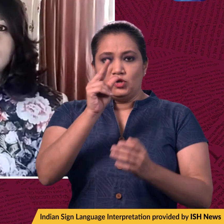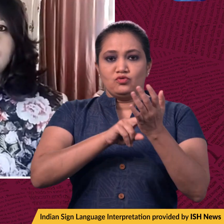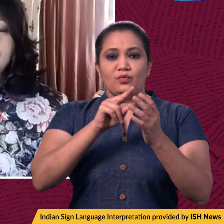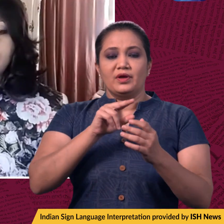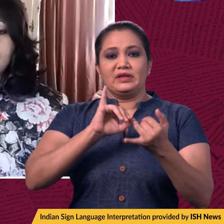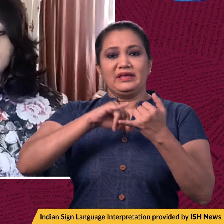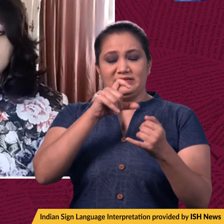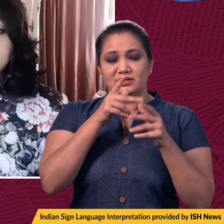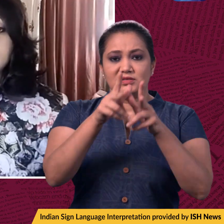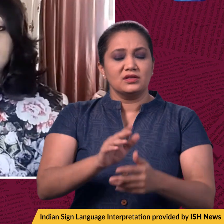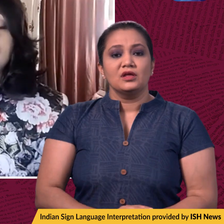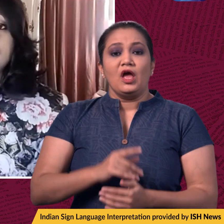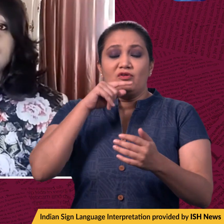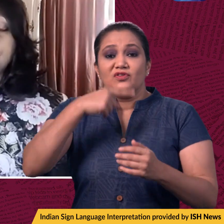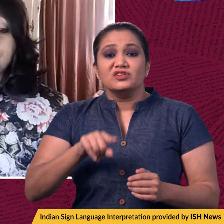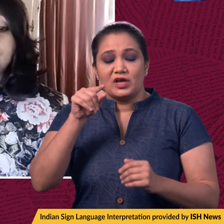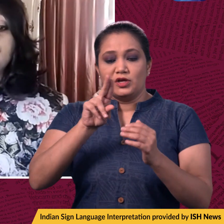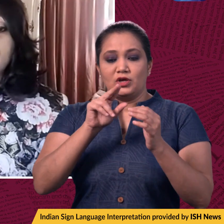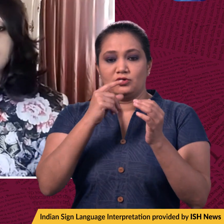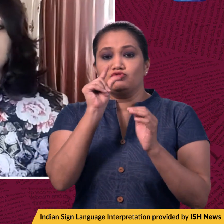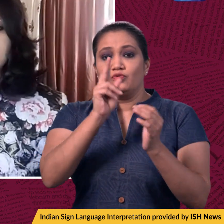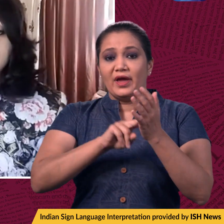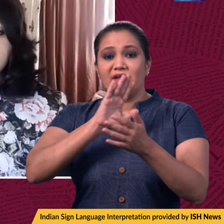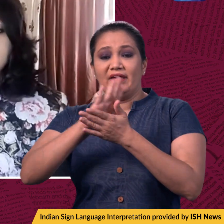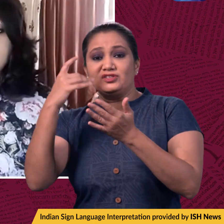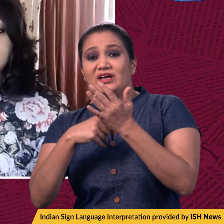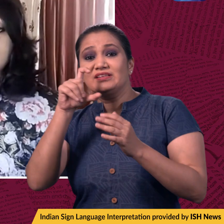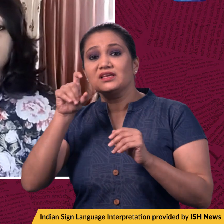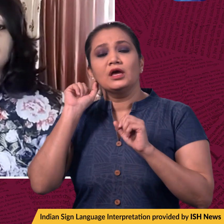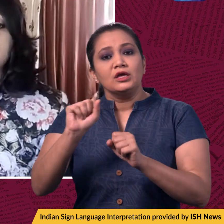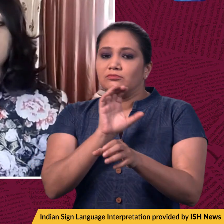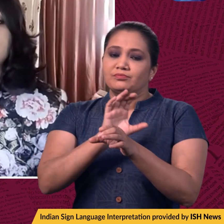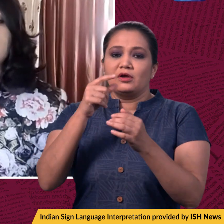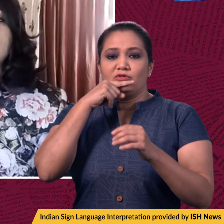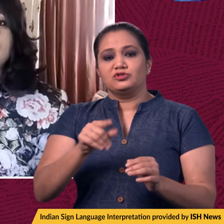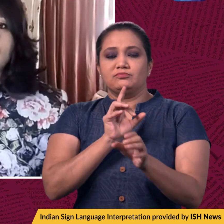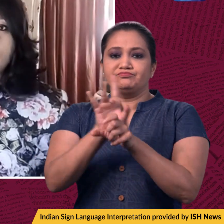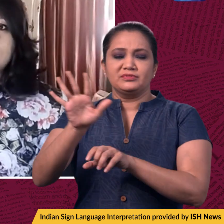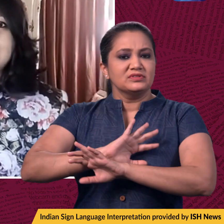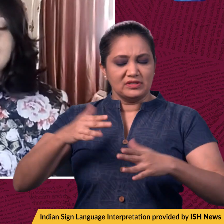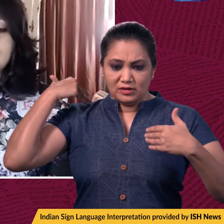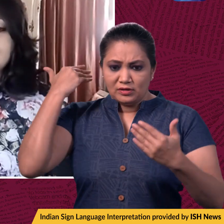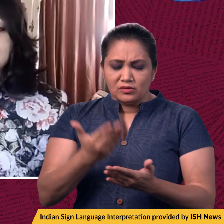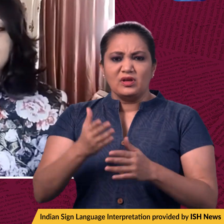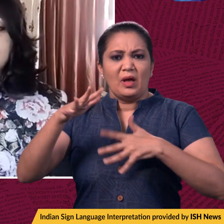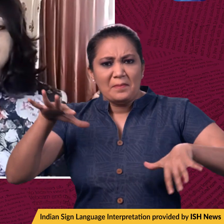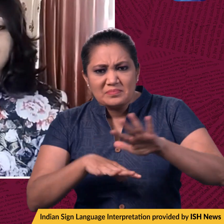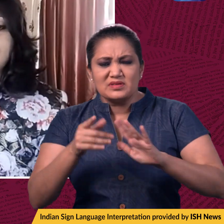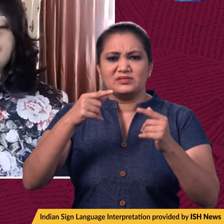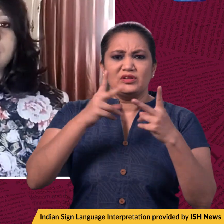Assembly on Thursday suspended Russia from the UN Human Rights Council over reports of gross and systematic violations